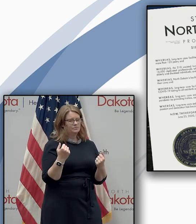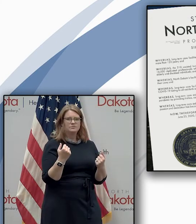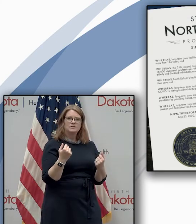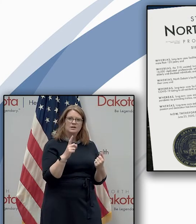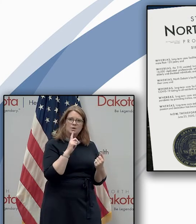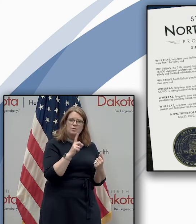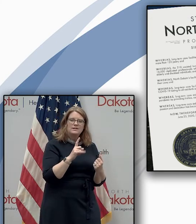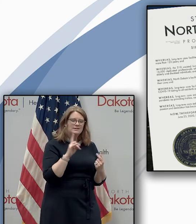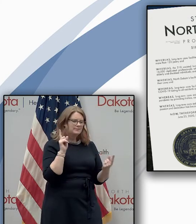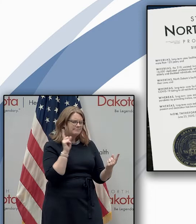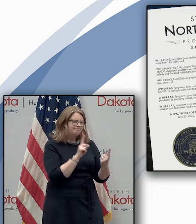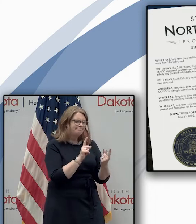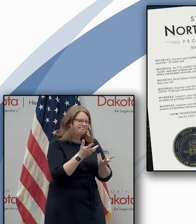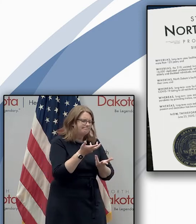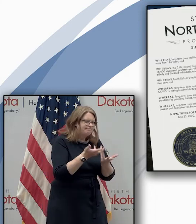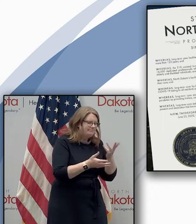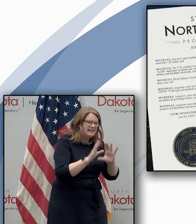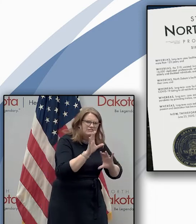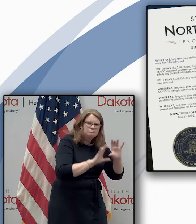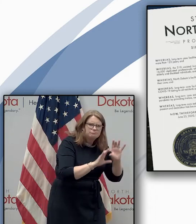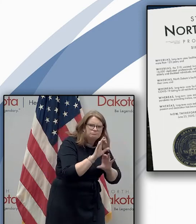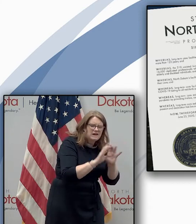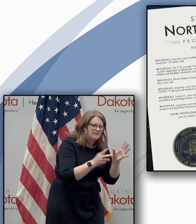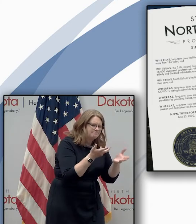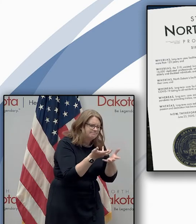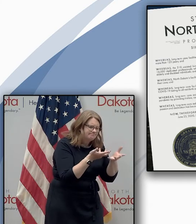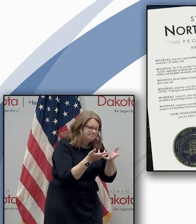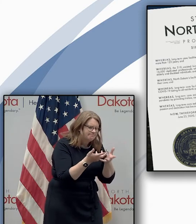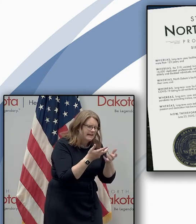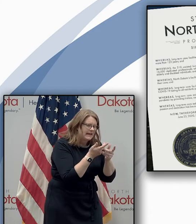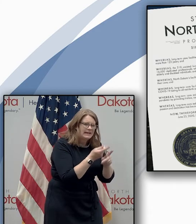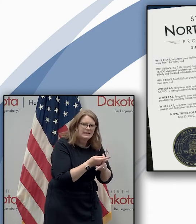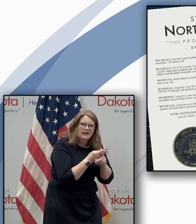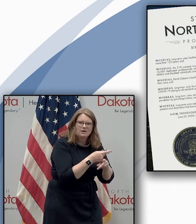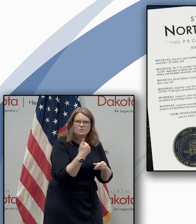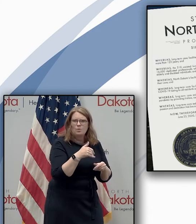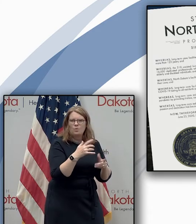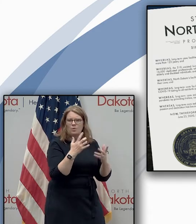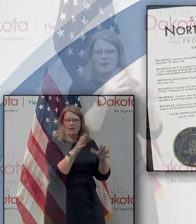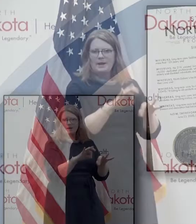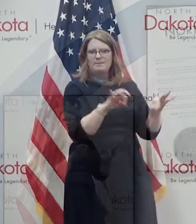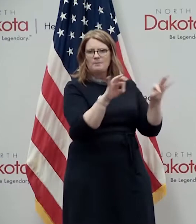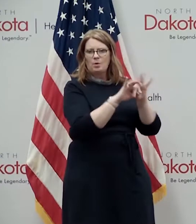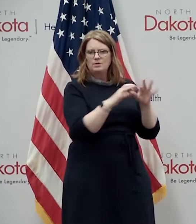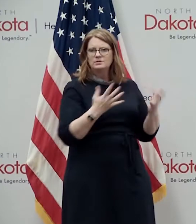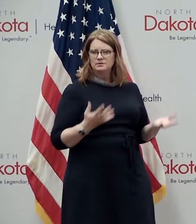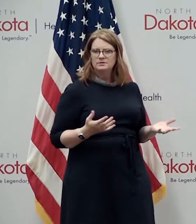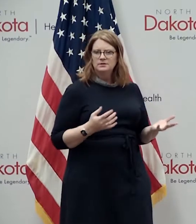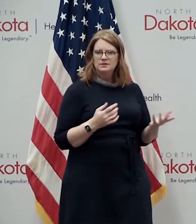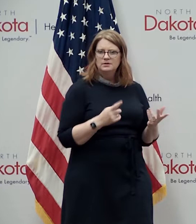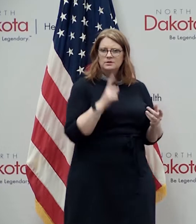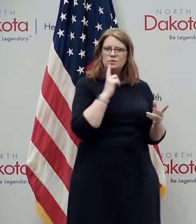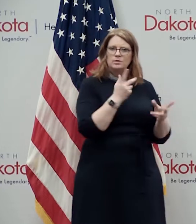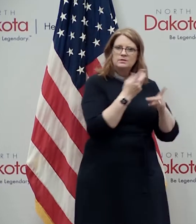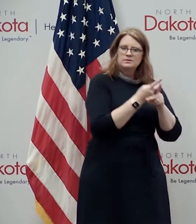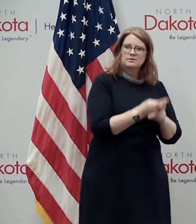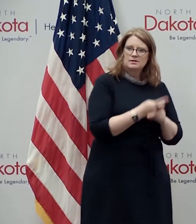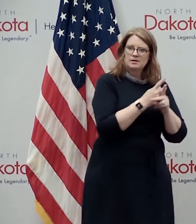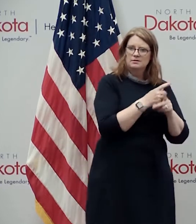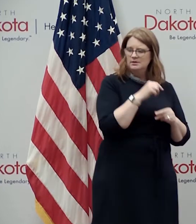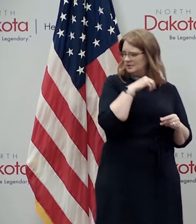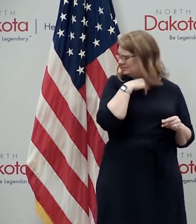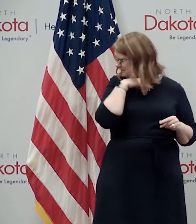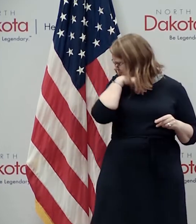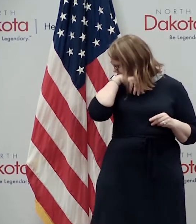talk to them and be with them during this time so you've played an even more important role than ever you've answered a calling to care for some of the most vulnerable